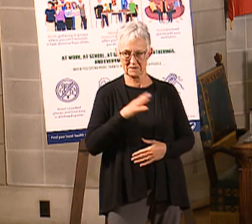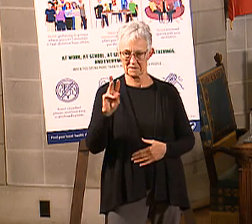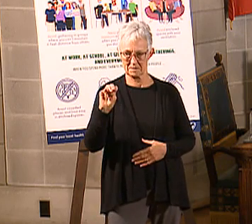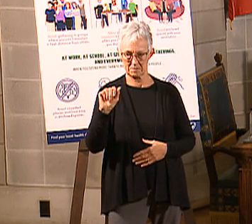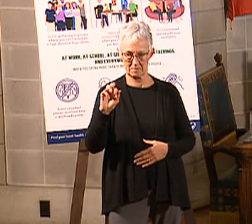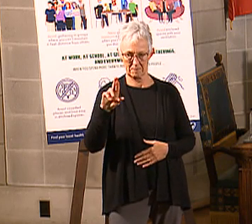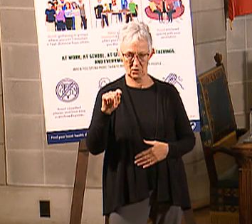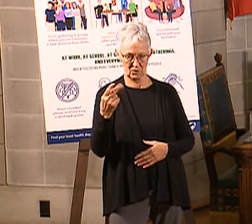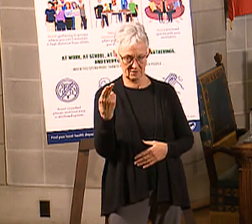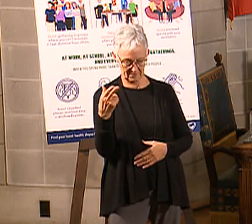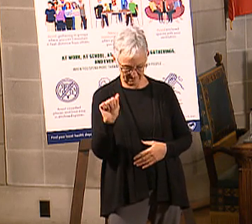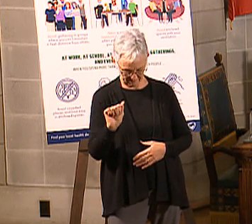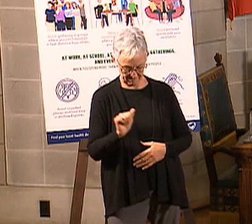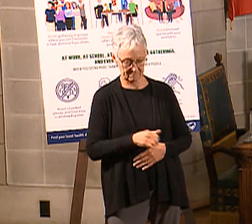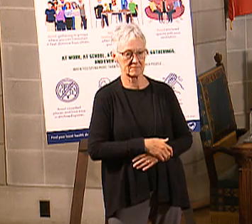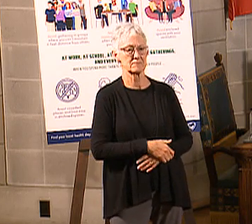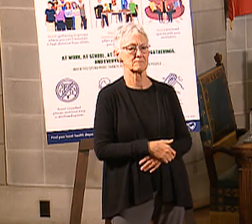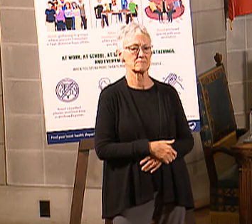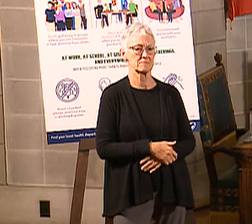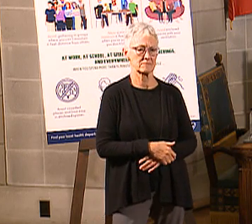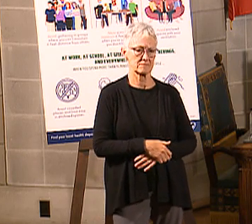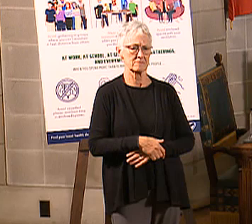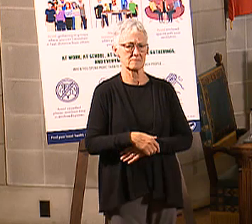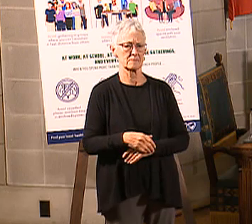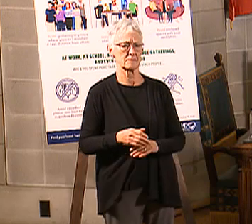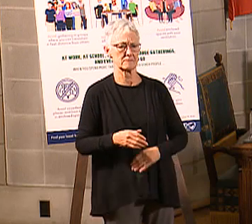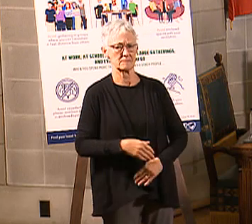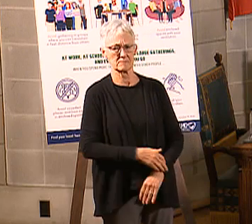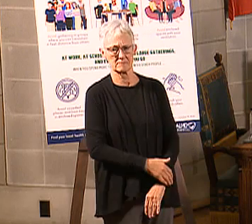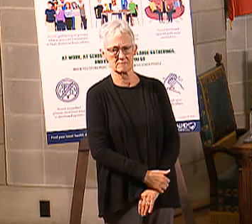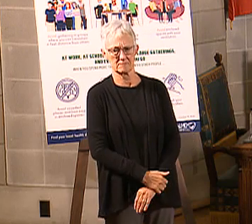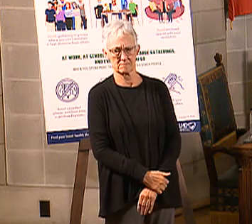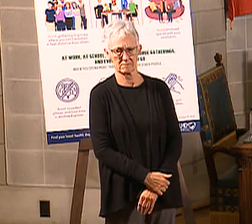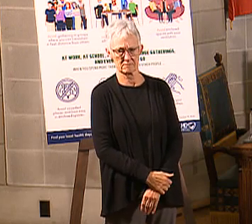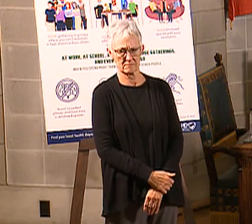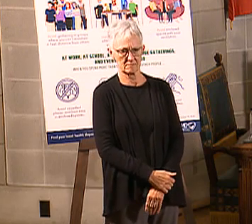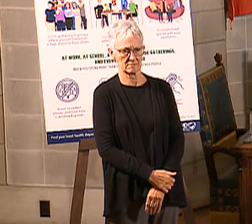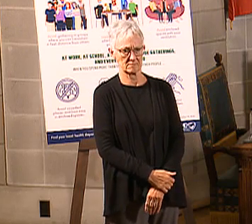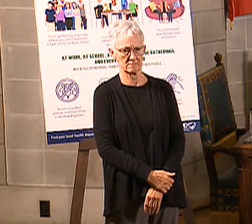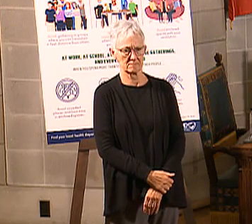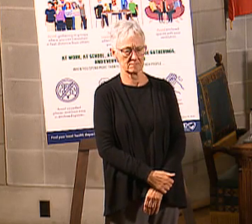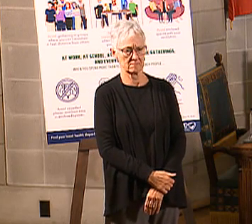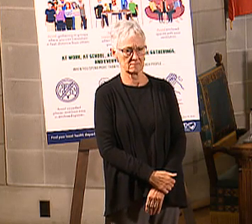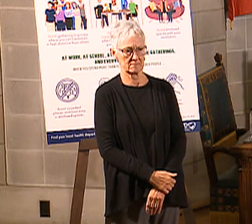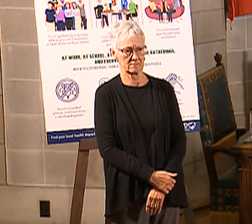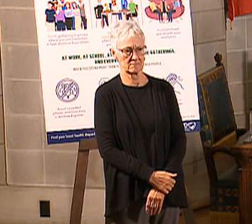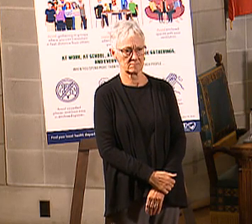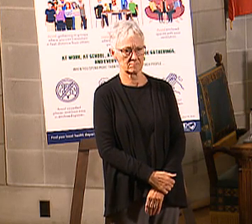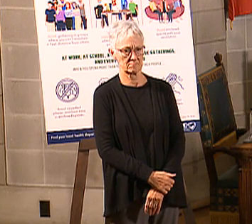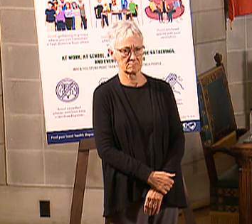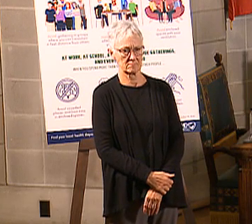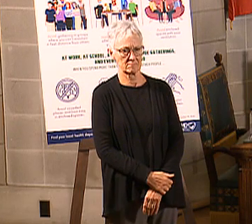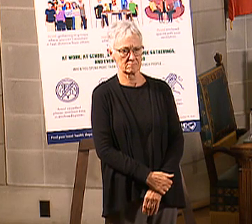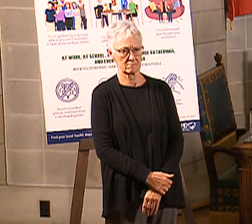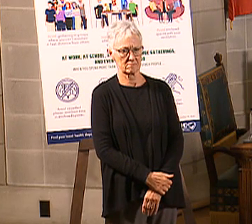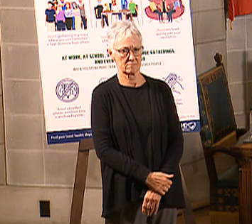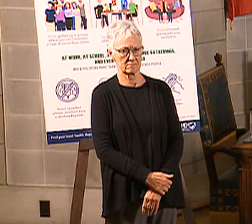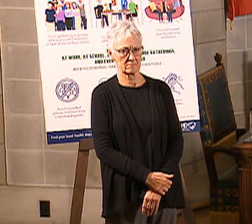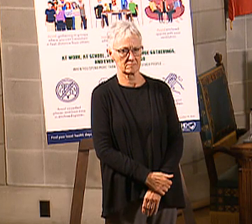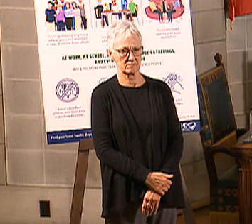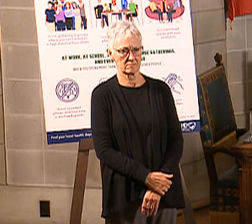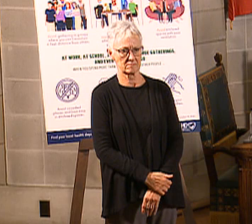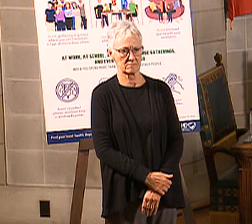So how does this compare to what the state applied for originally? You're talking,